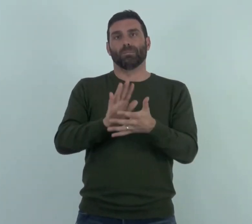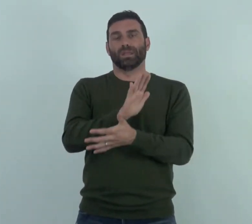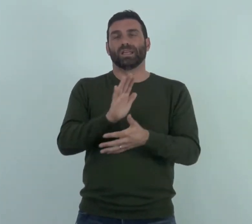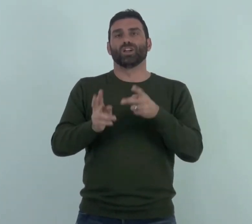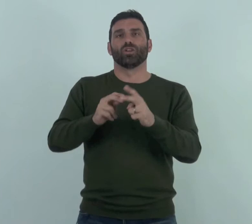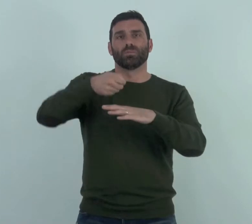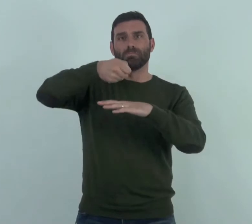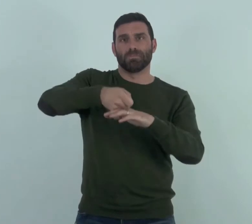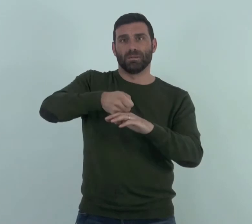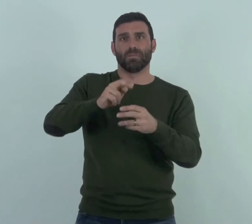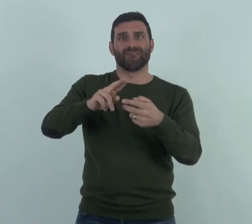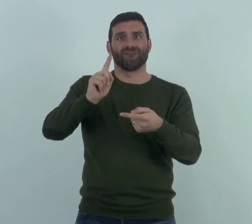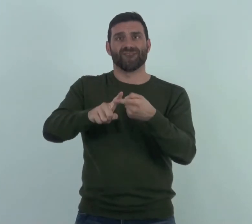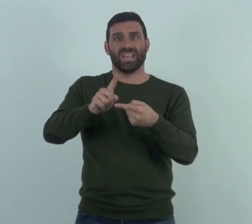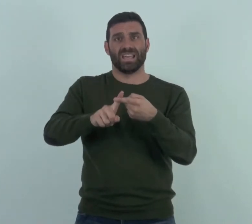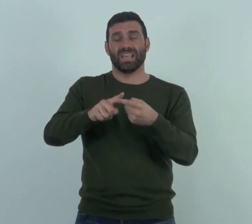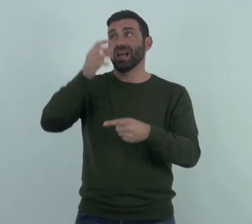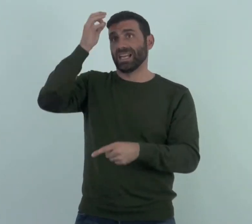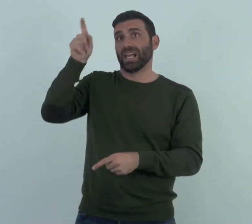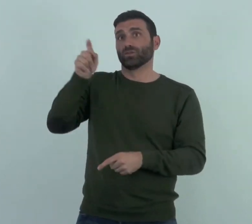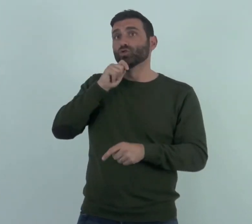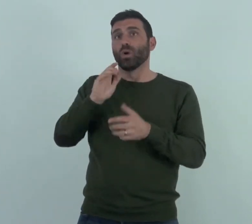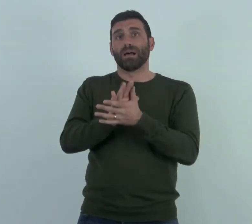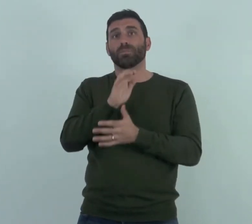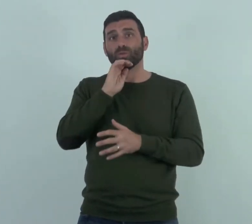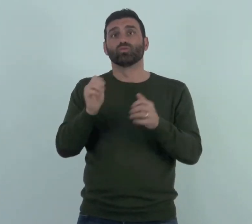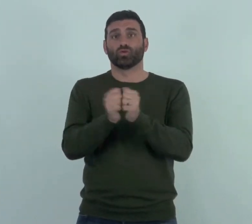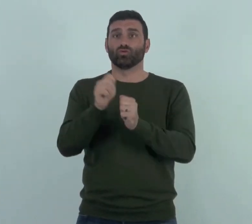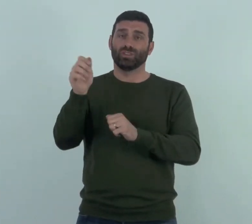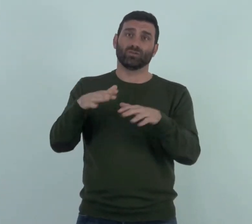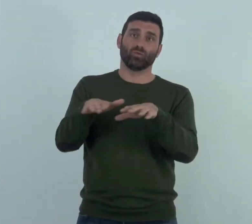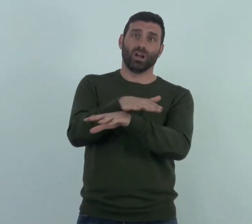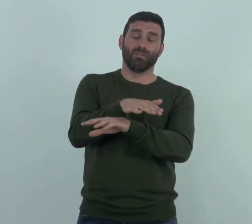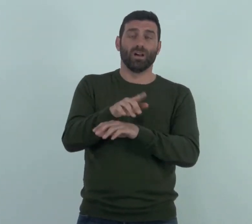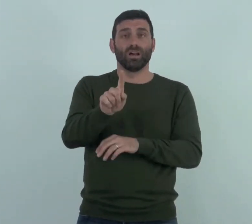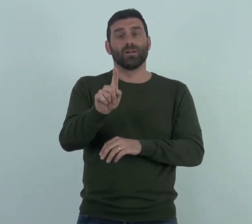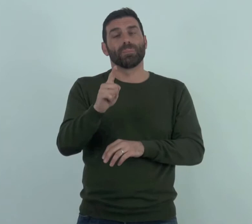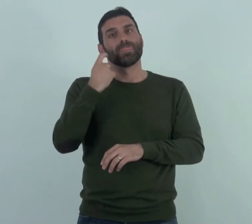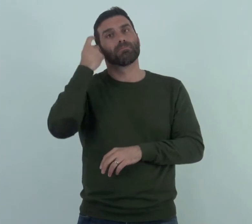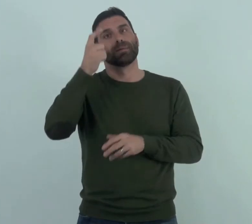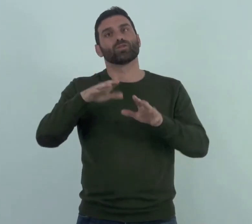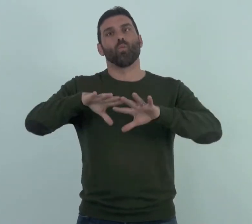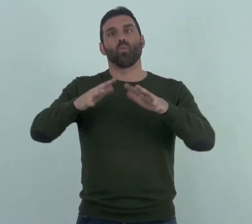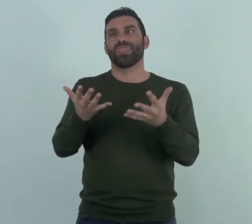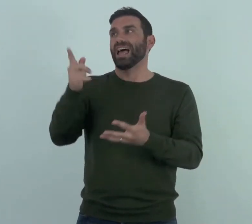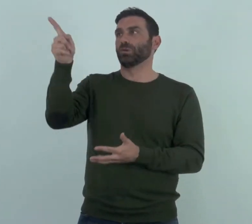We have really really been happy that the Council has agreed to cover interpreters' minimum